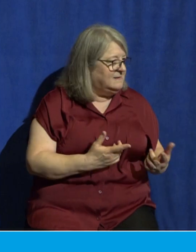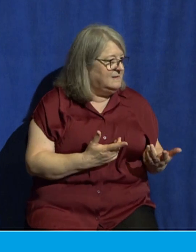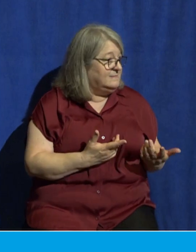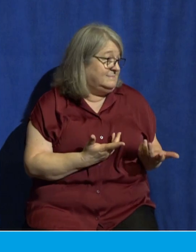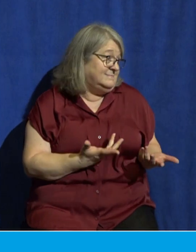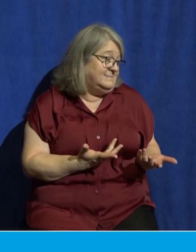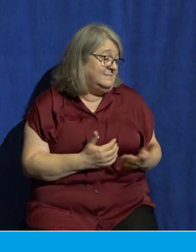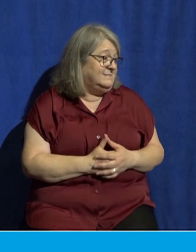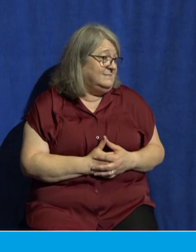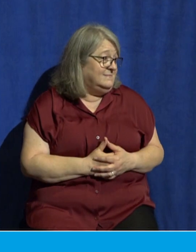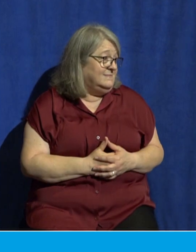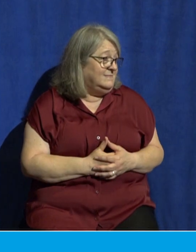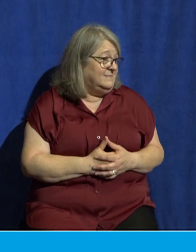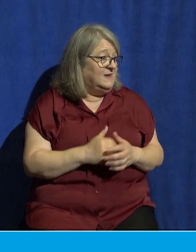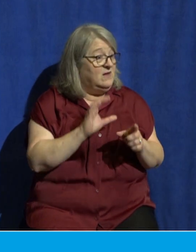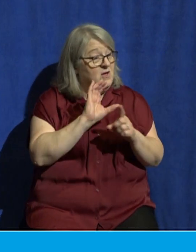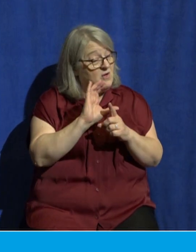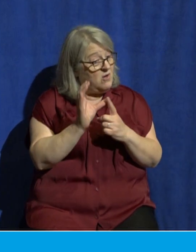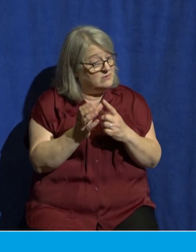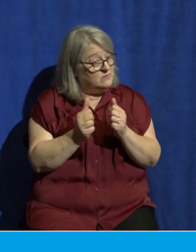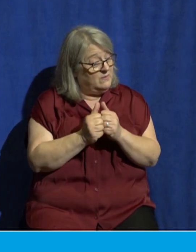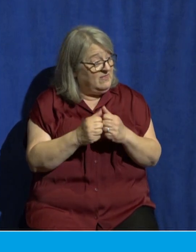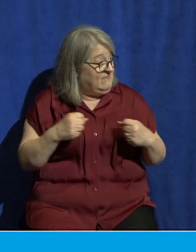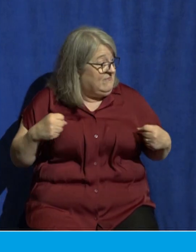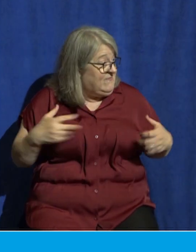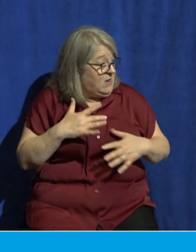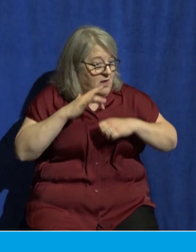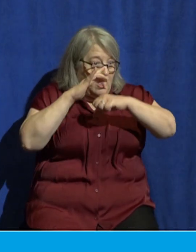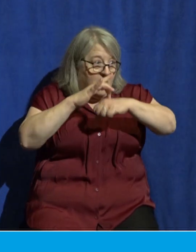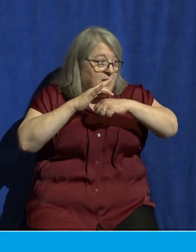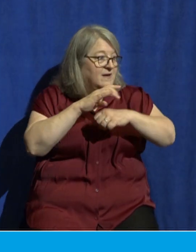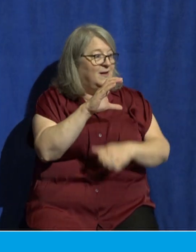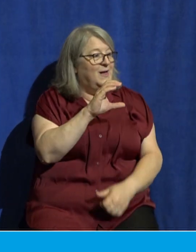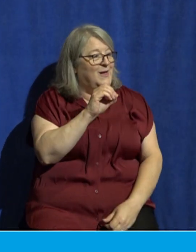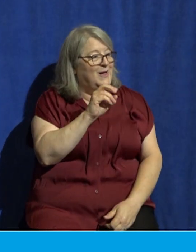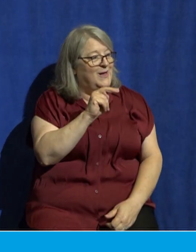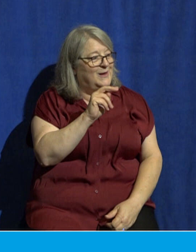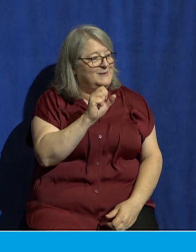In a culture of fear conspiracy theories begin to fill the vacuum.